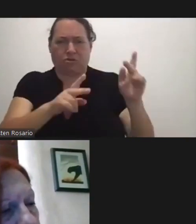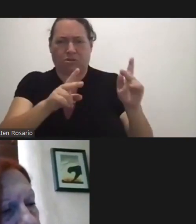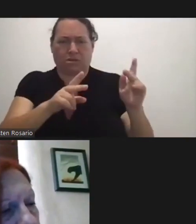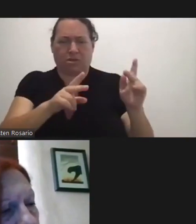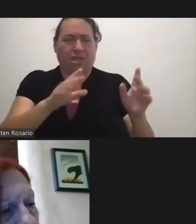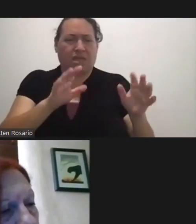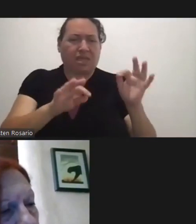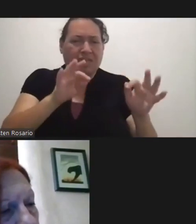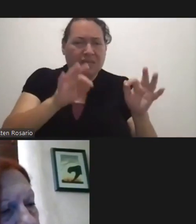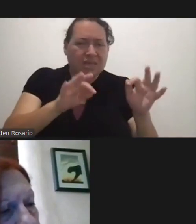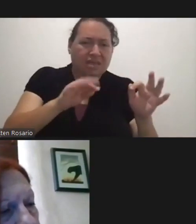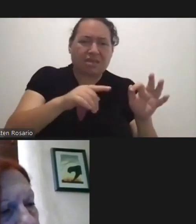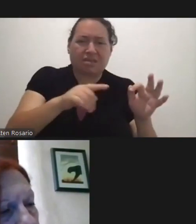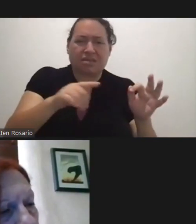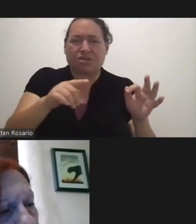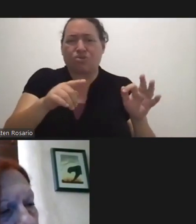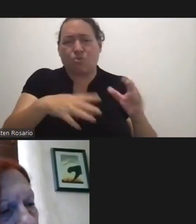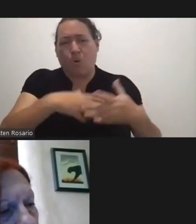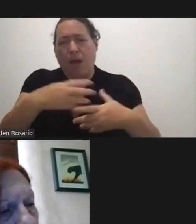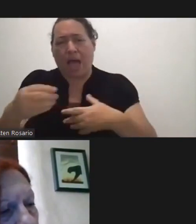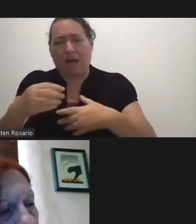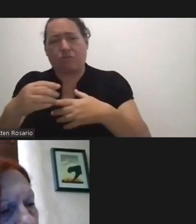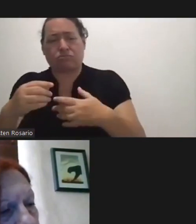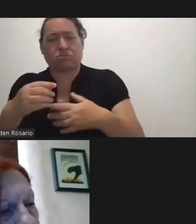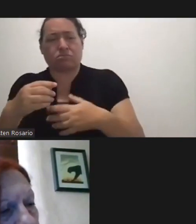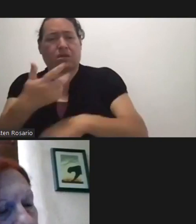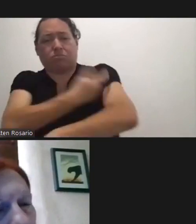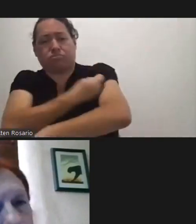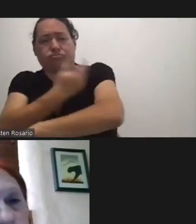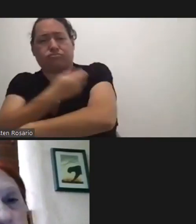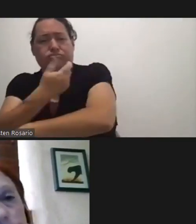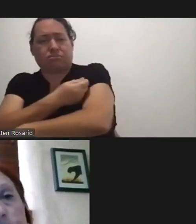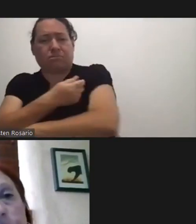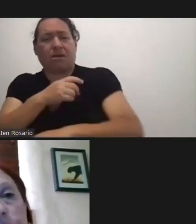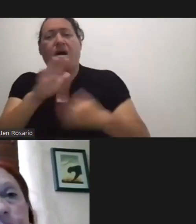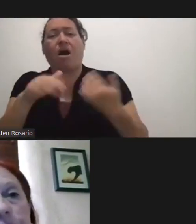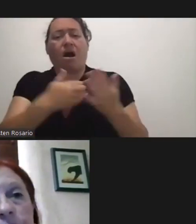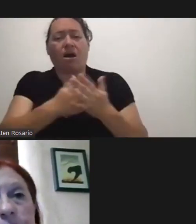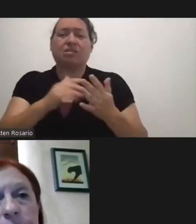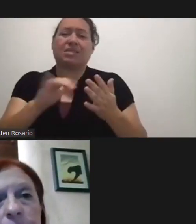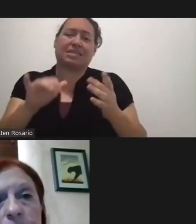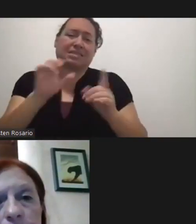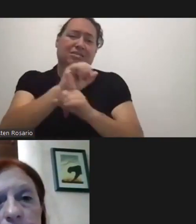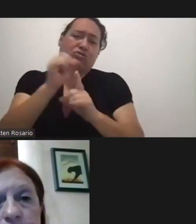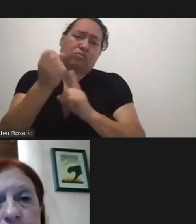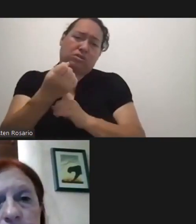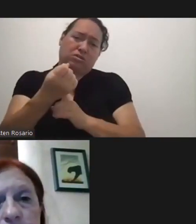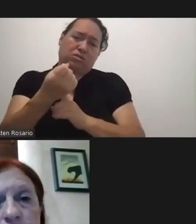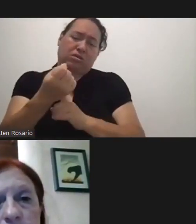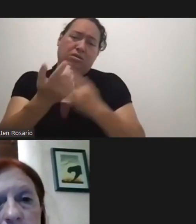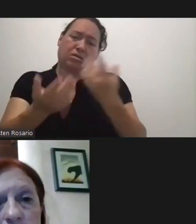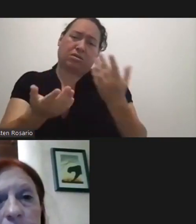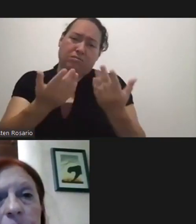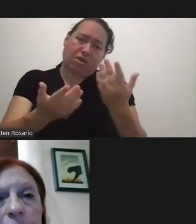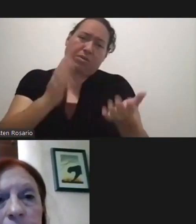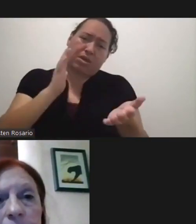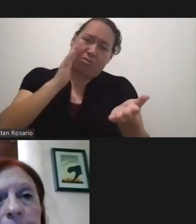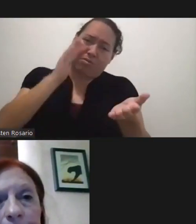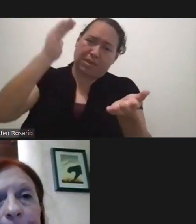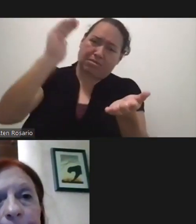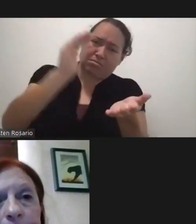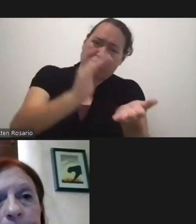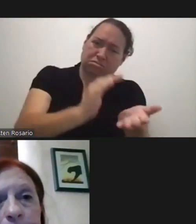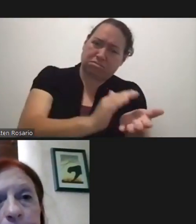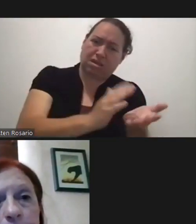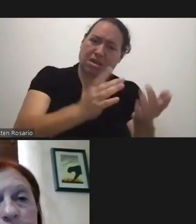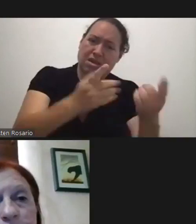Out And Be Vaccinated These Kinds Of Situations Maureen Will Be Probably Less Happening You Know